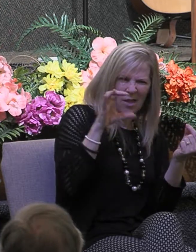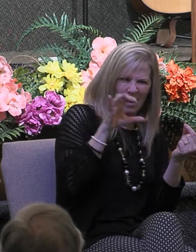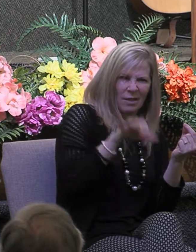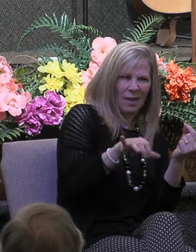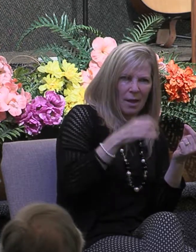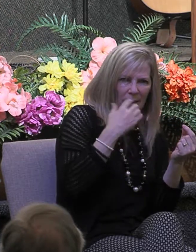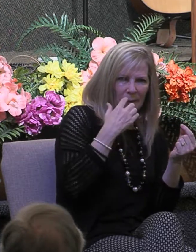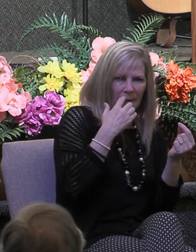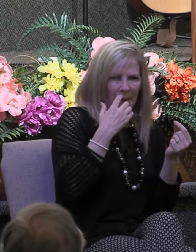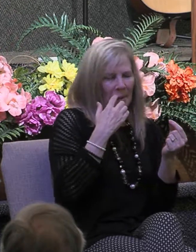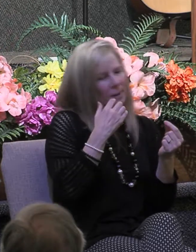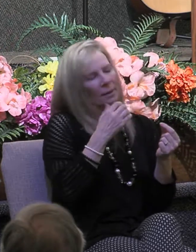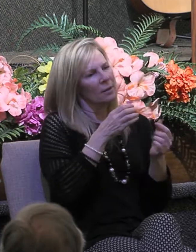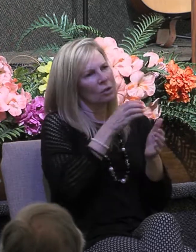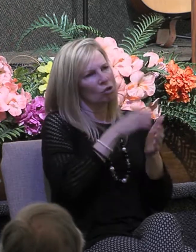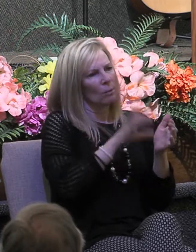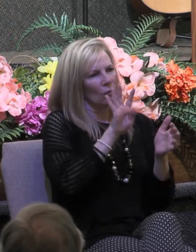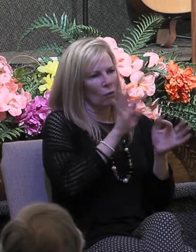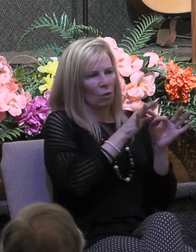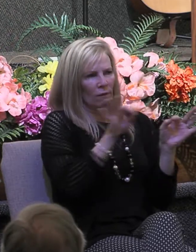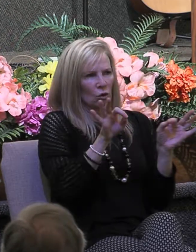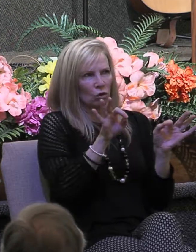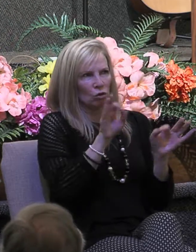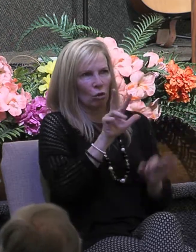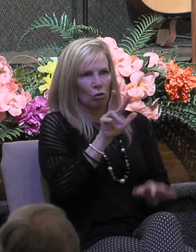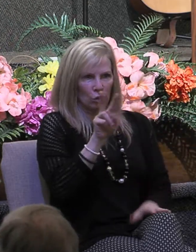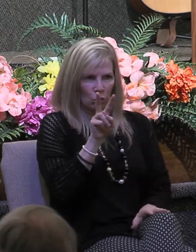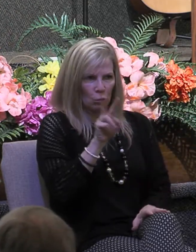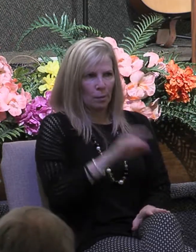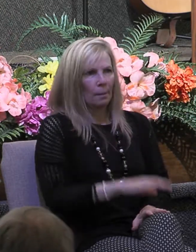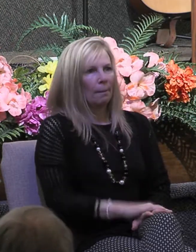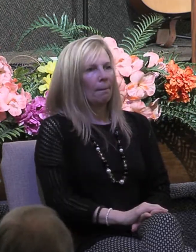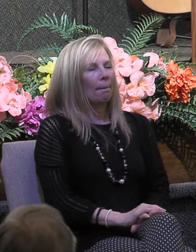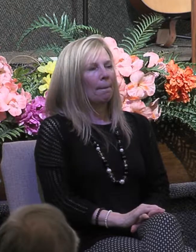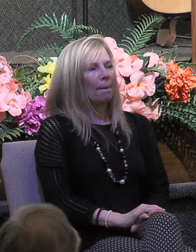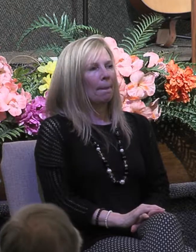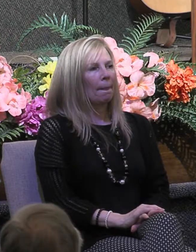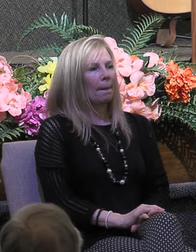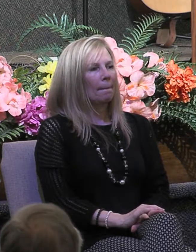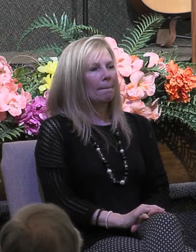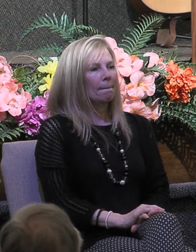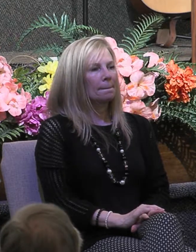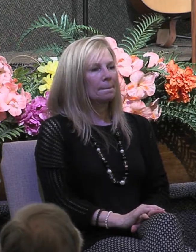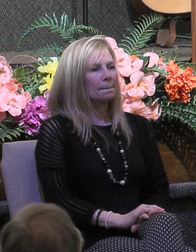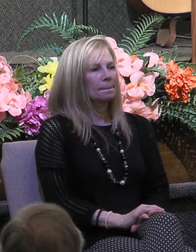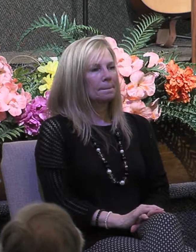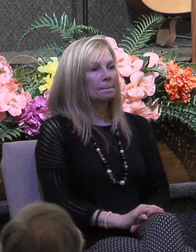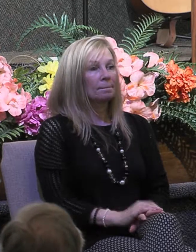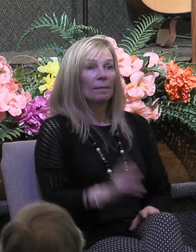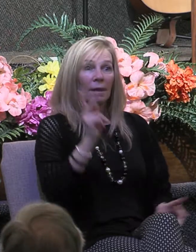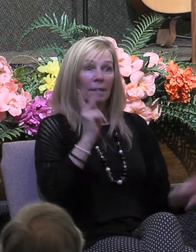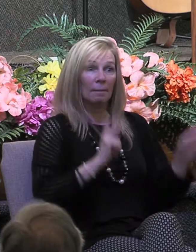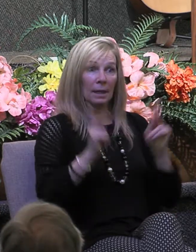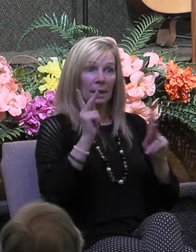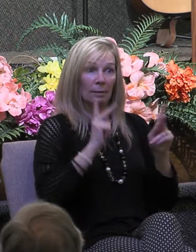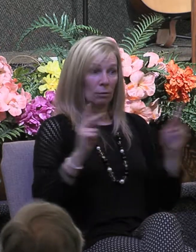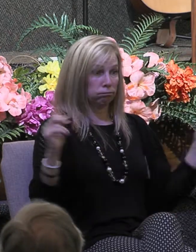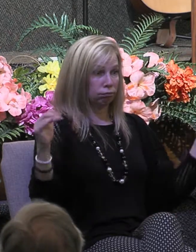Acts chapter four starting in verse thirty two and the congregation of those who believed were of one heart